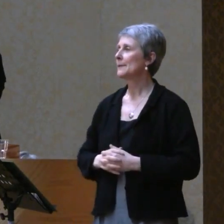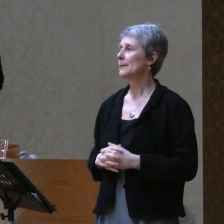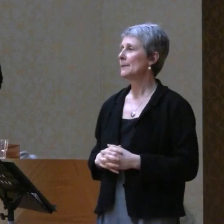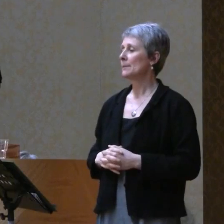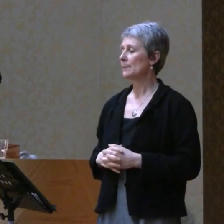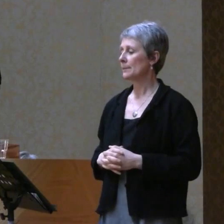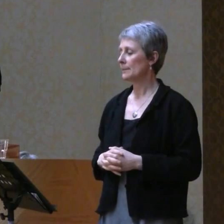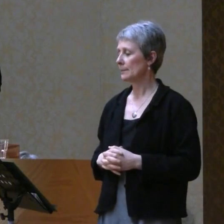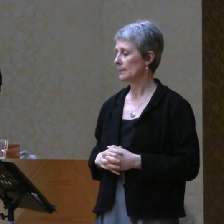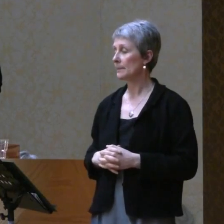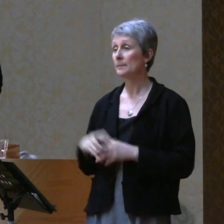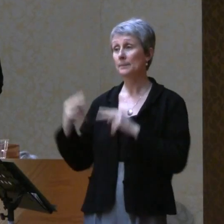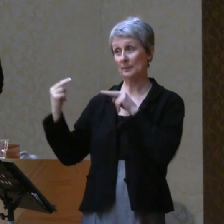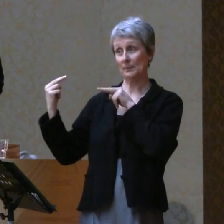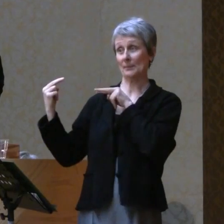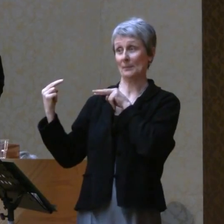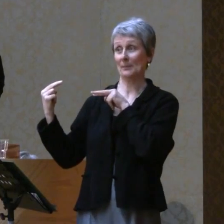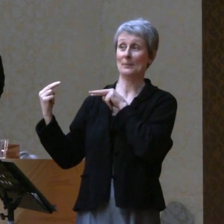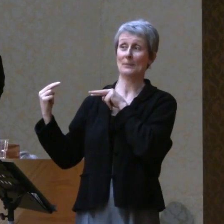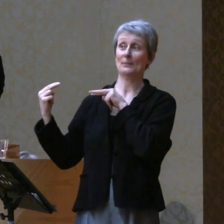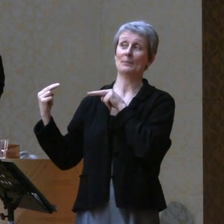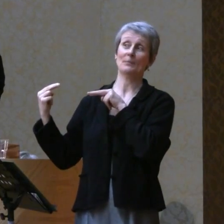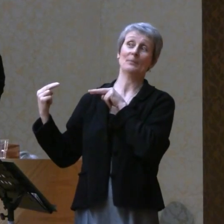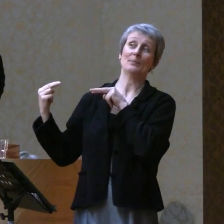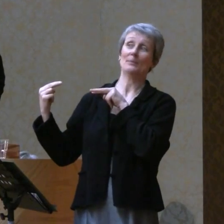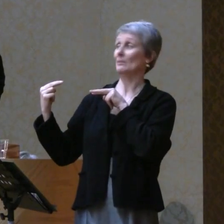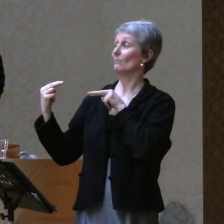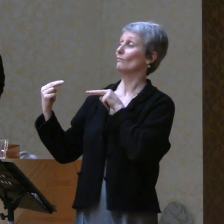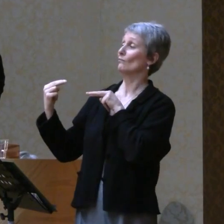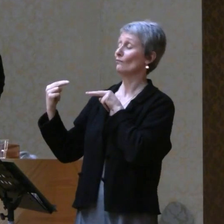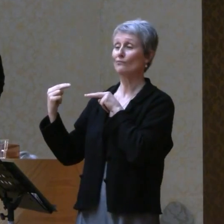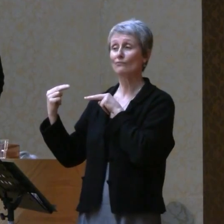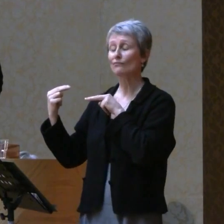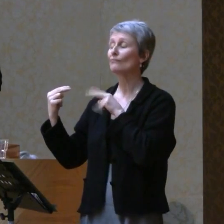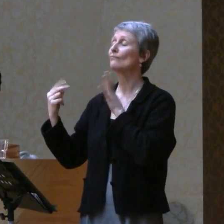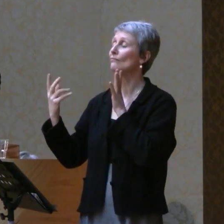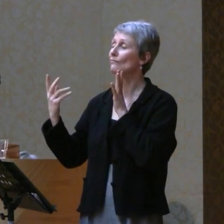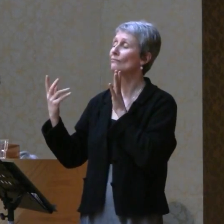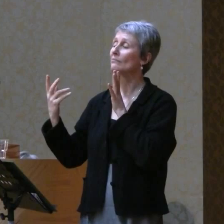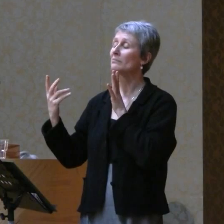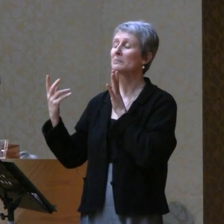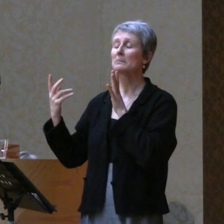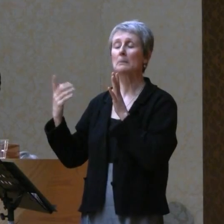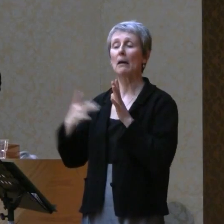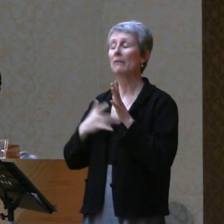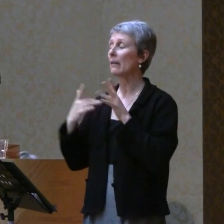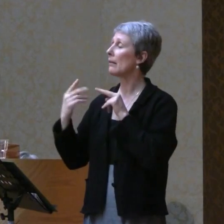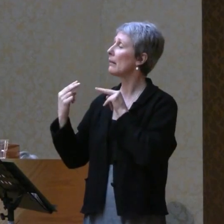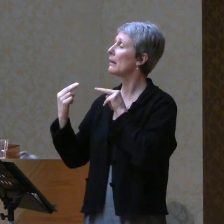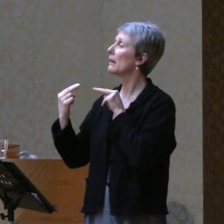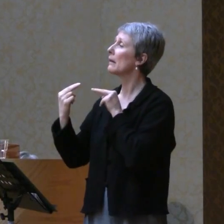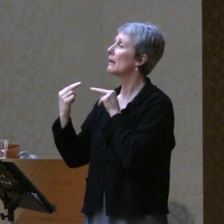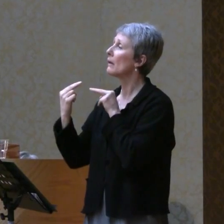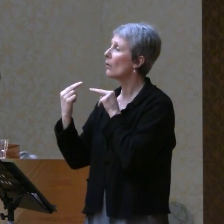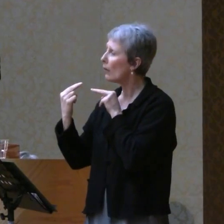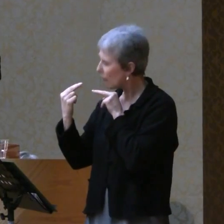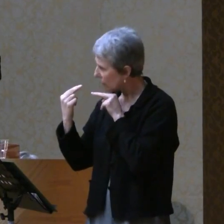We stared into each other's eyes for a very long time. I had a melting experience.